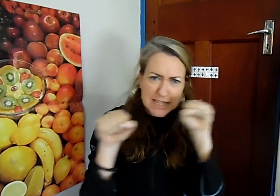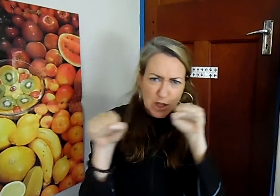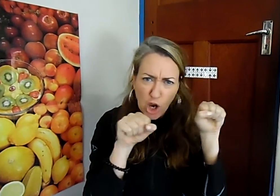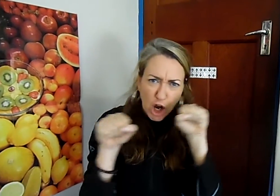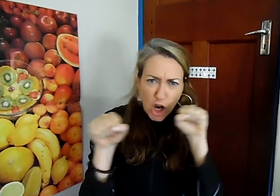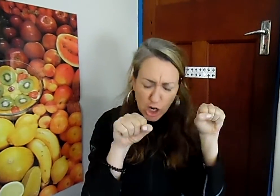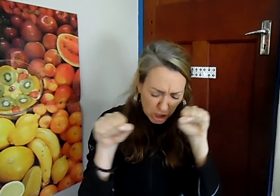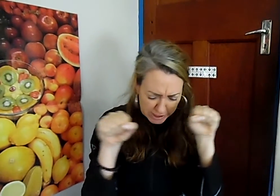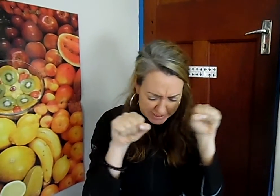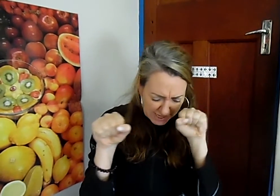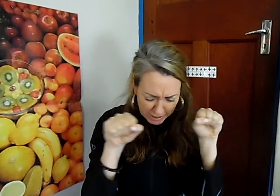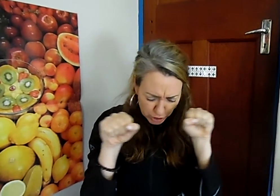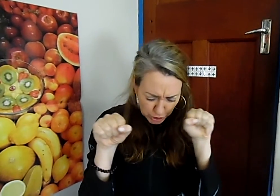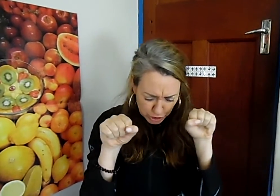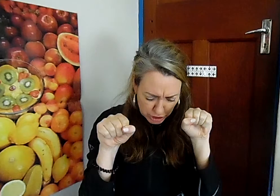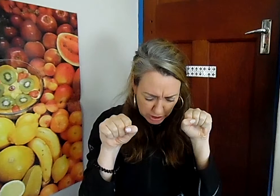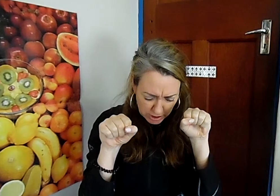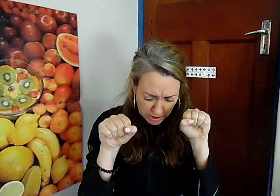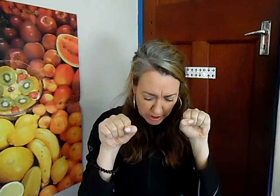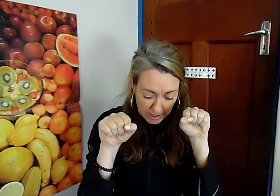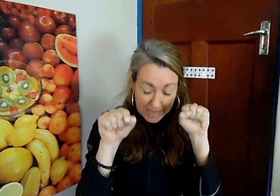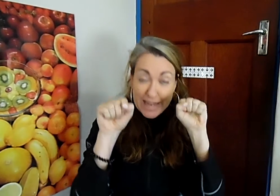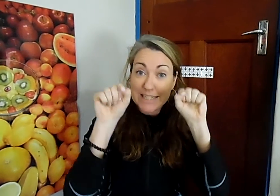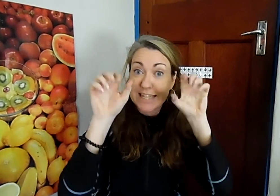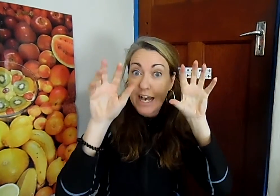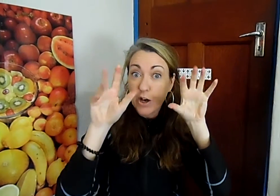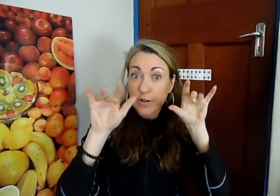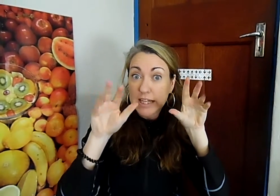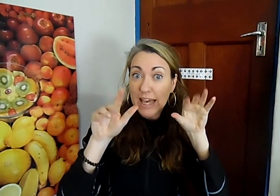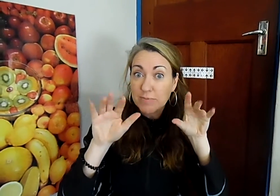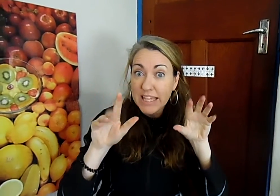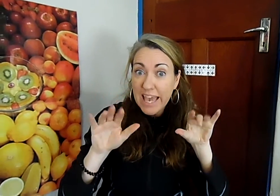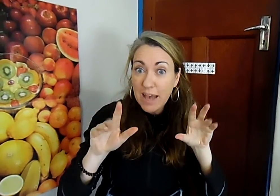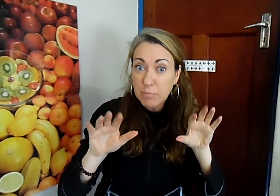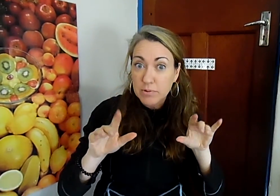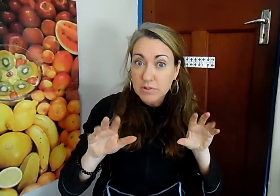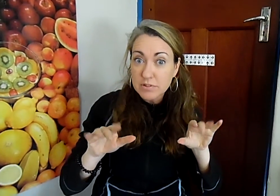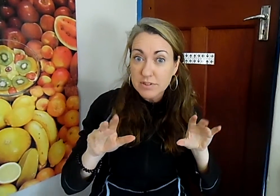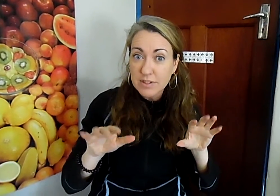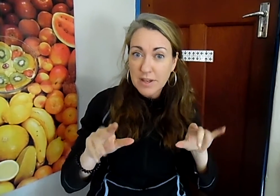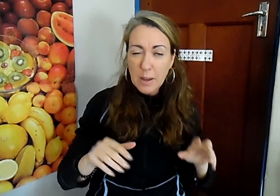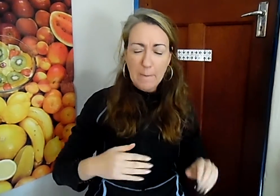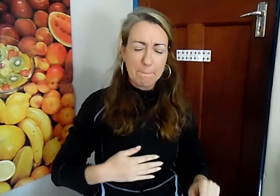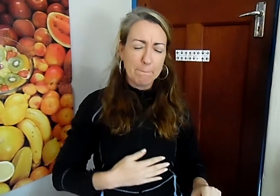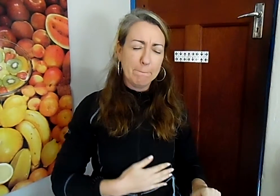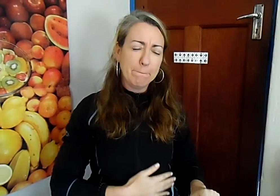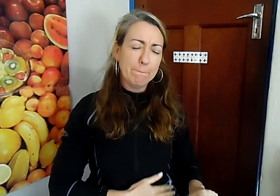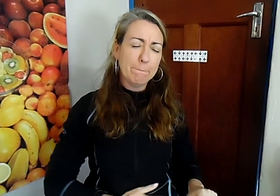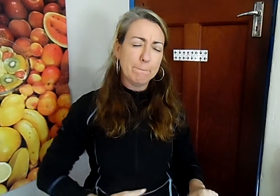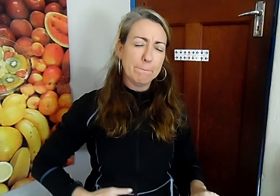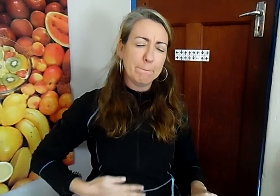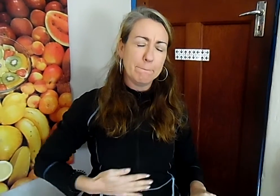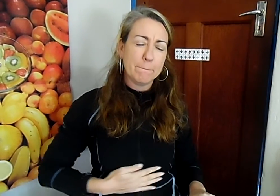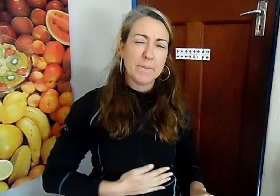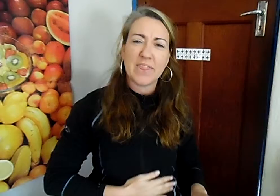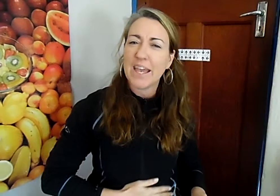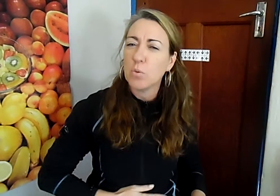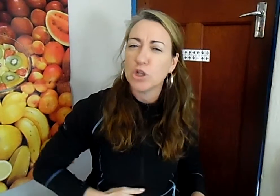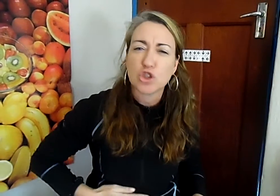as hard as I could. And down came the apples. Mmm, they were